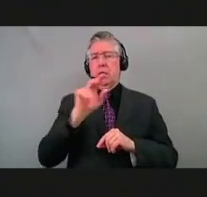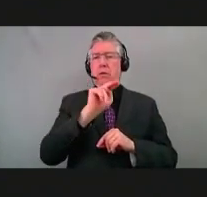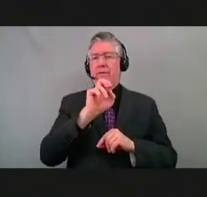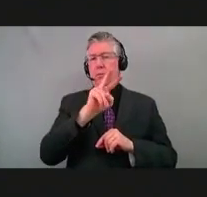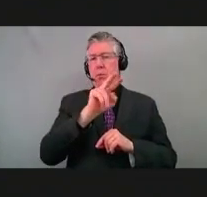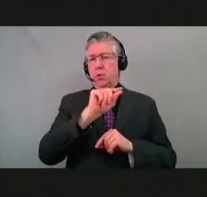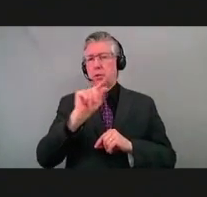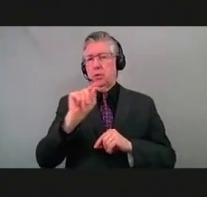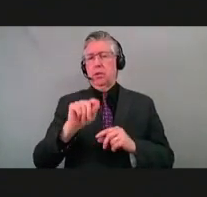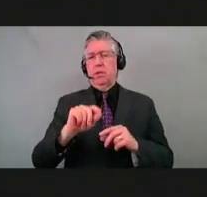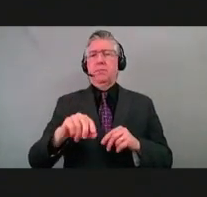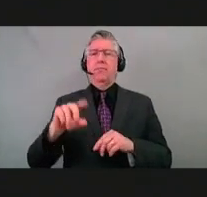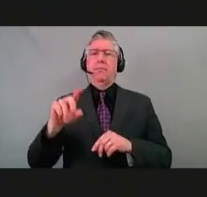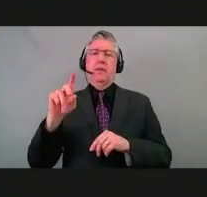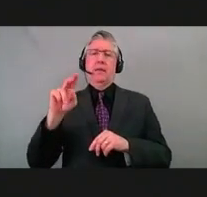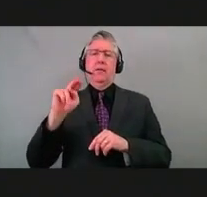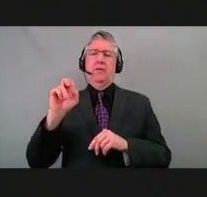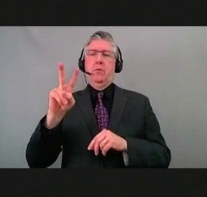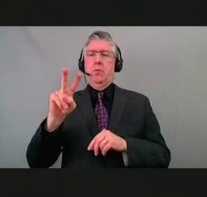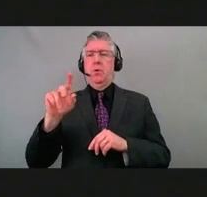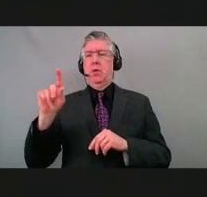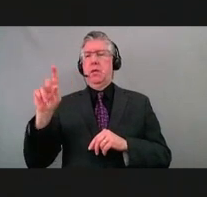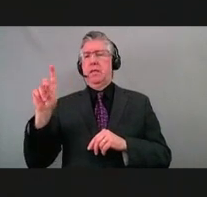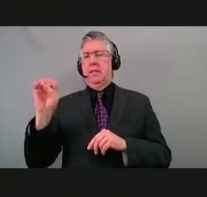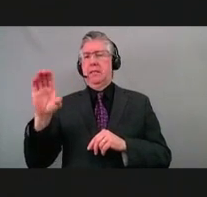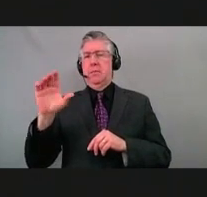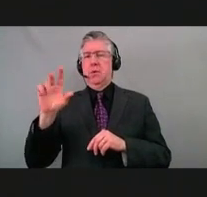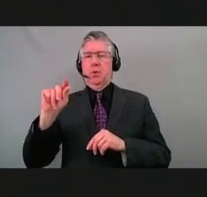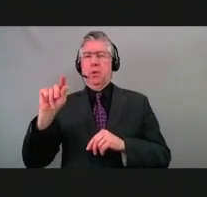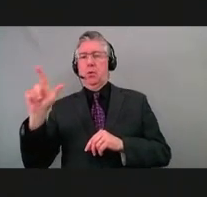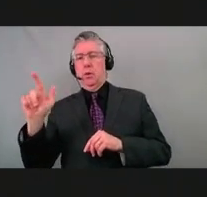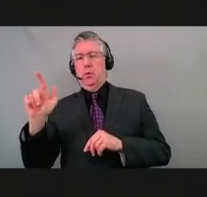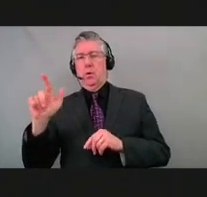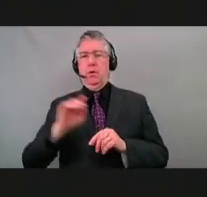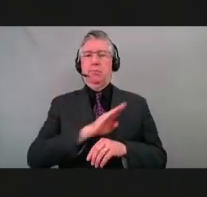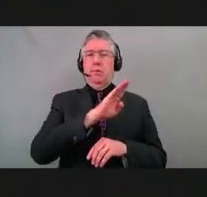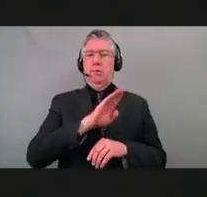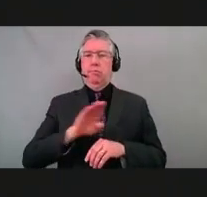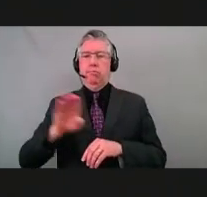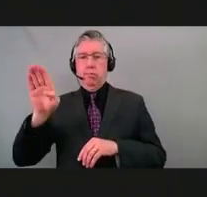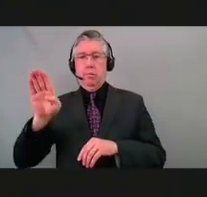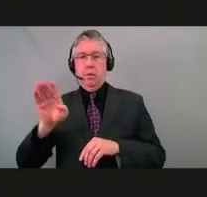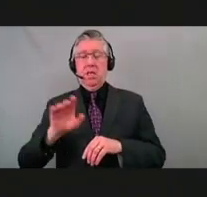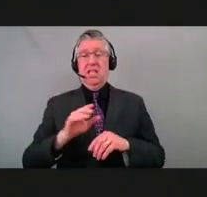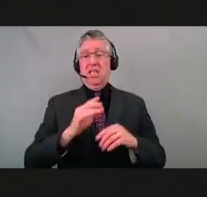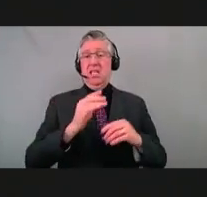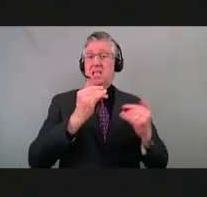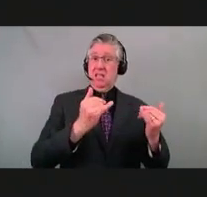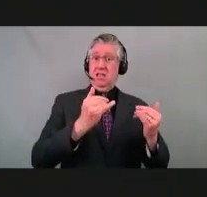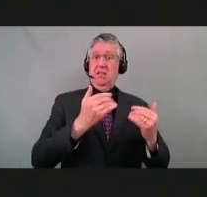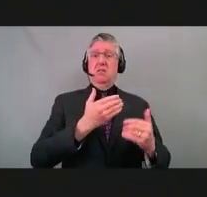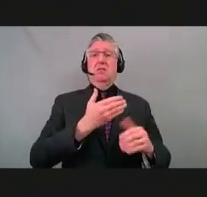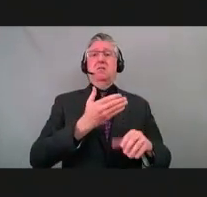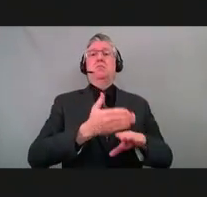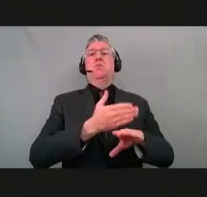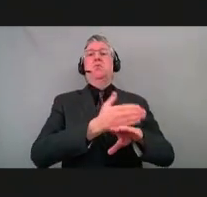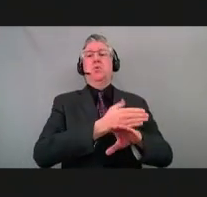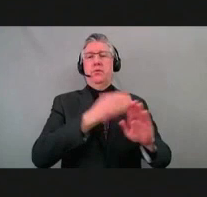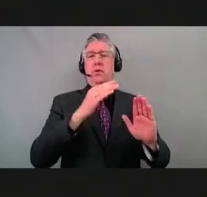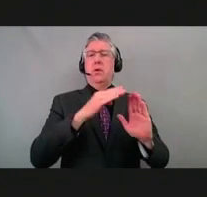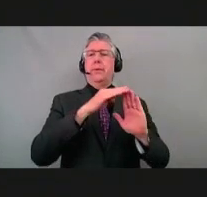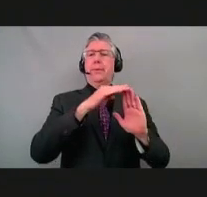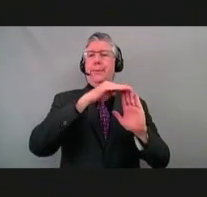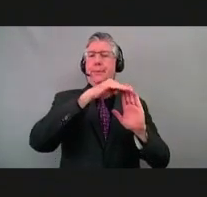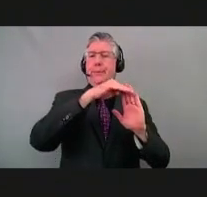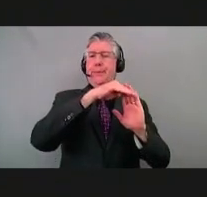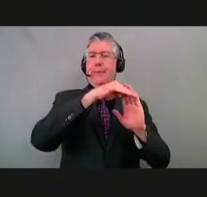waves of illness. So certainly continuing to see good progress being made with our case numbers. Case numbers do continue